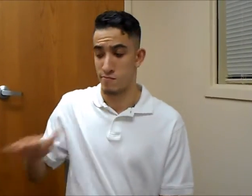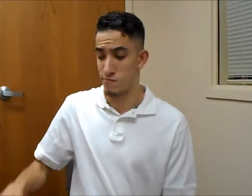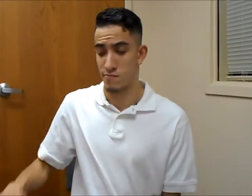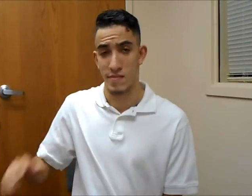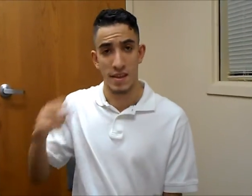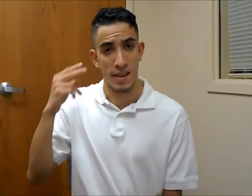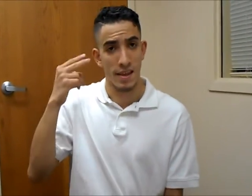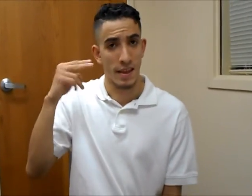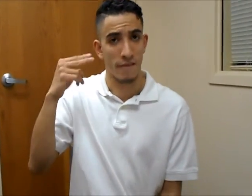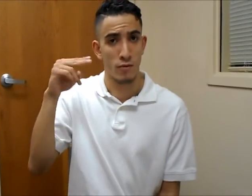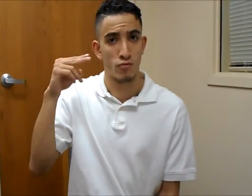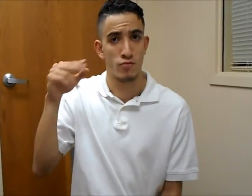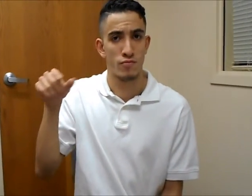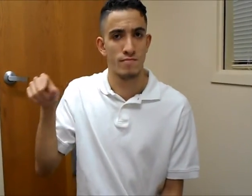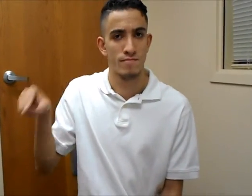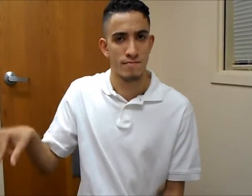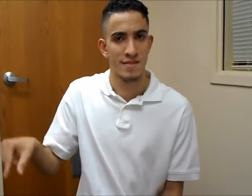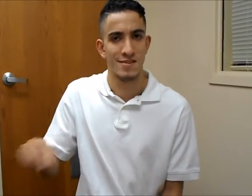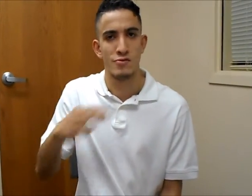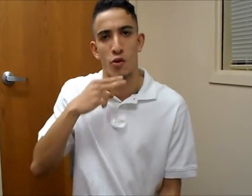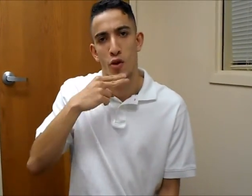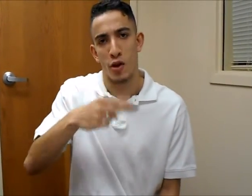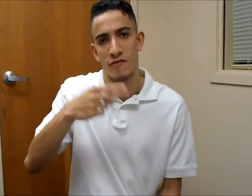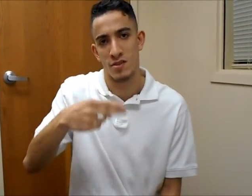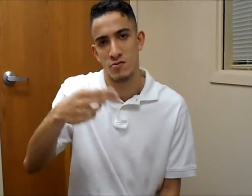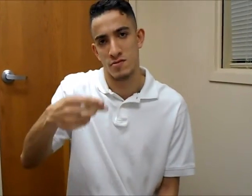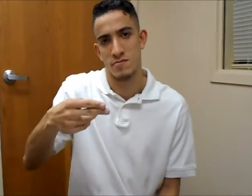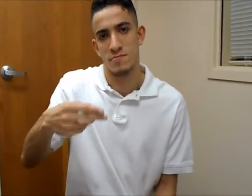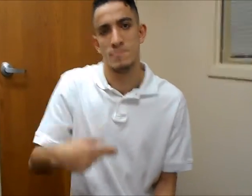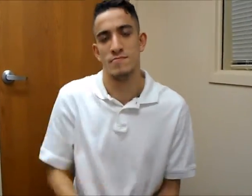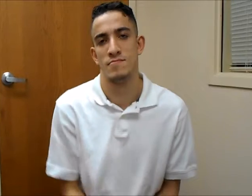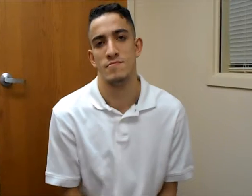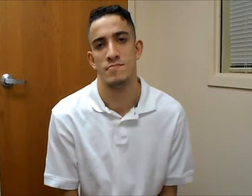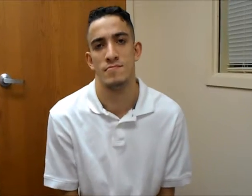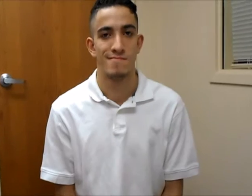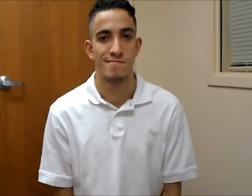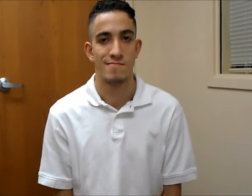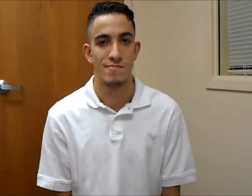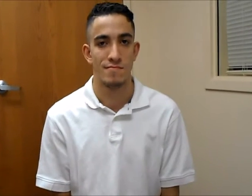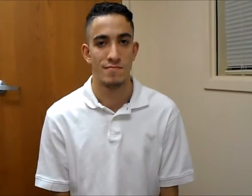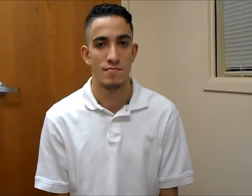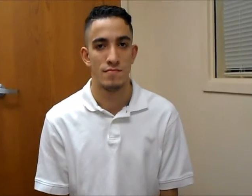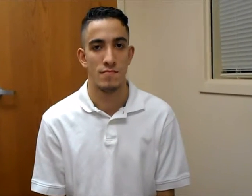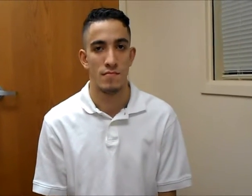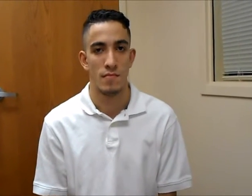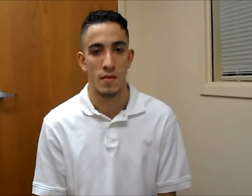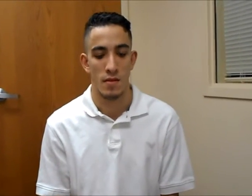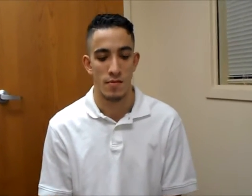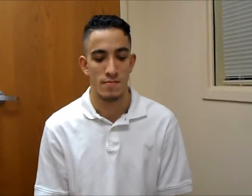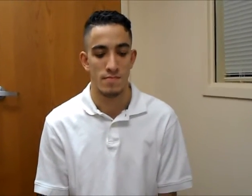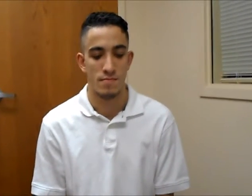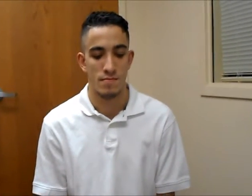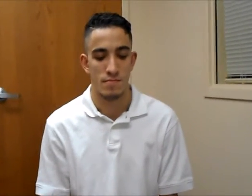My youngest nephew is hard of hearing. Act 3. Scene 1.